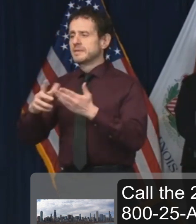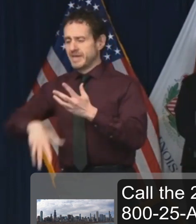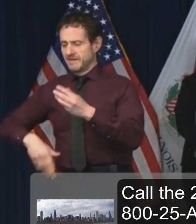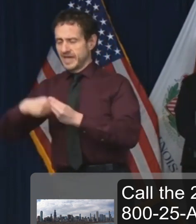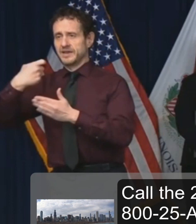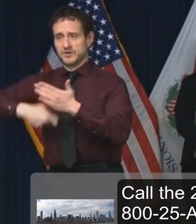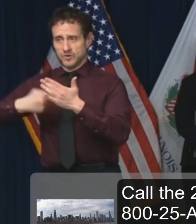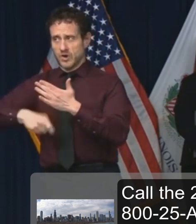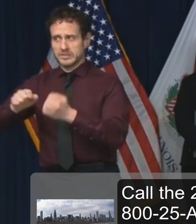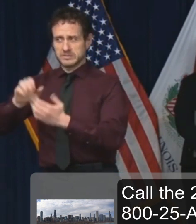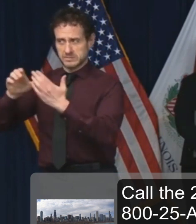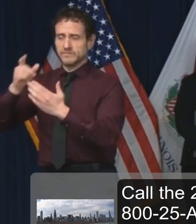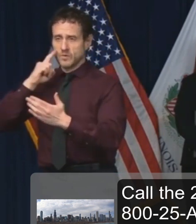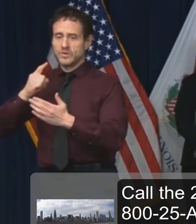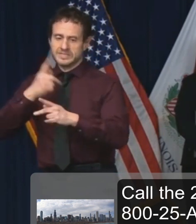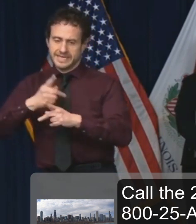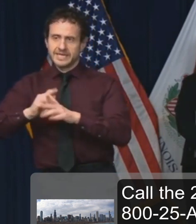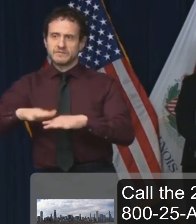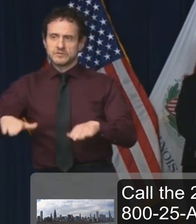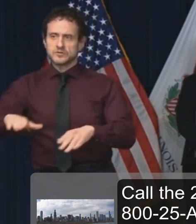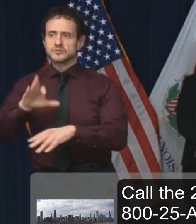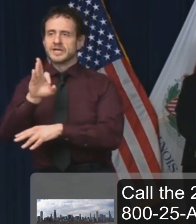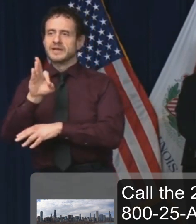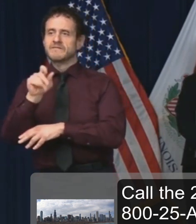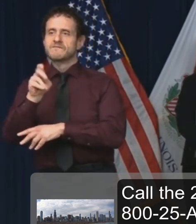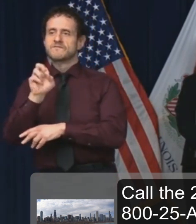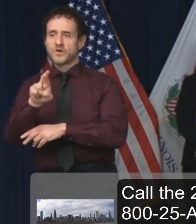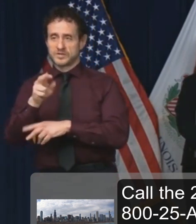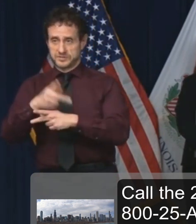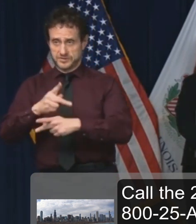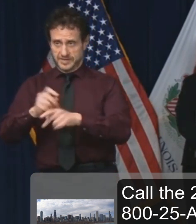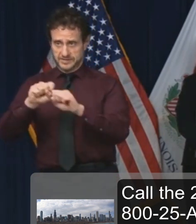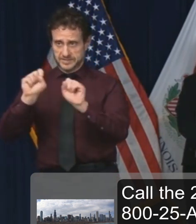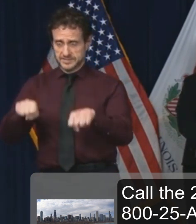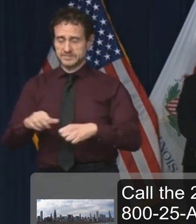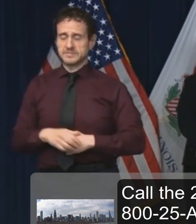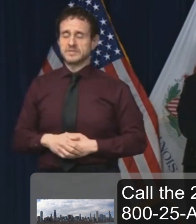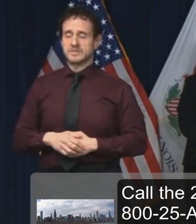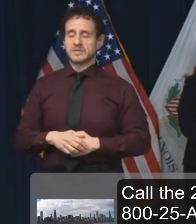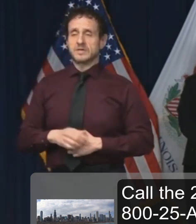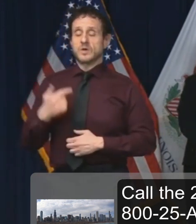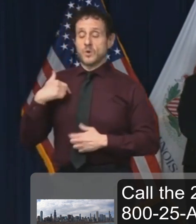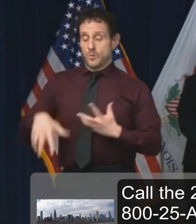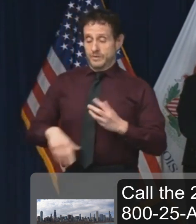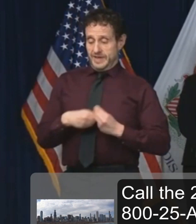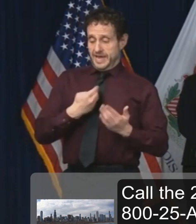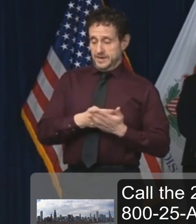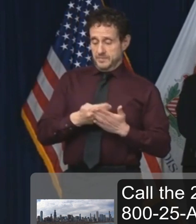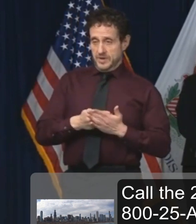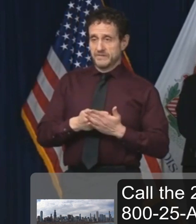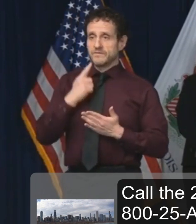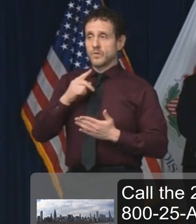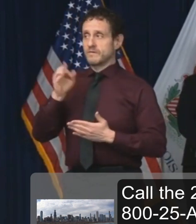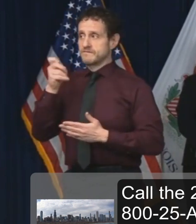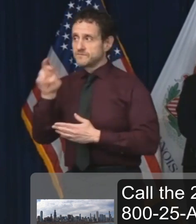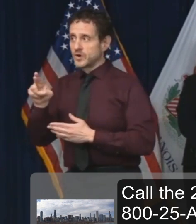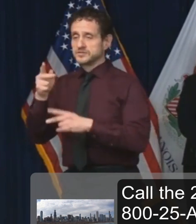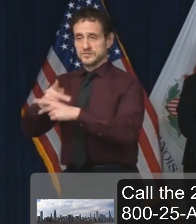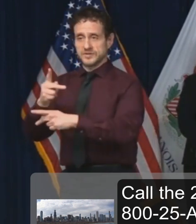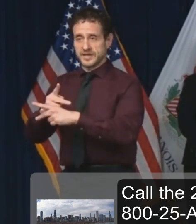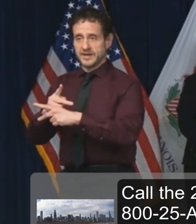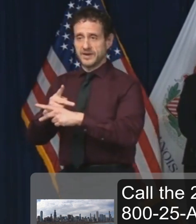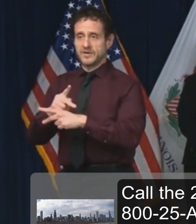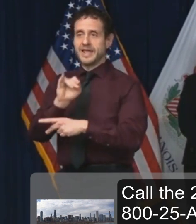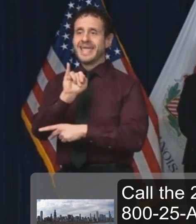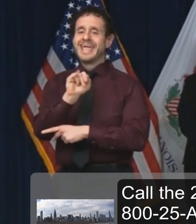they are facing. And we are providing additional funding for foster care, intact, and residential